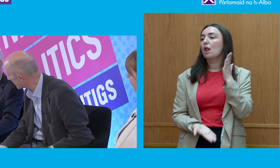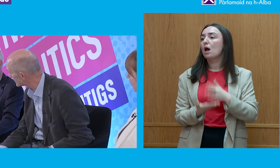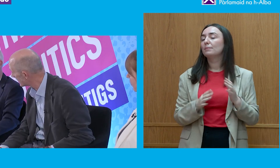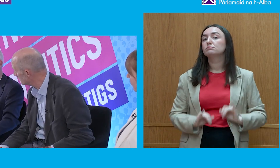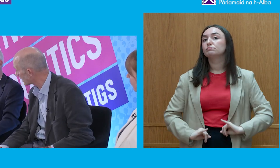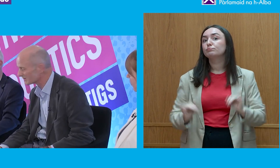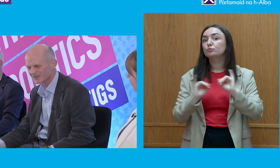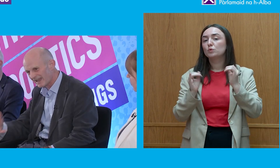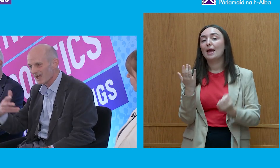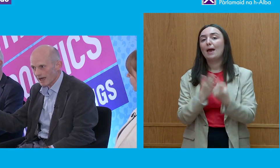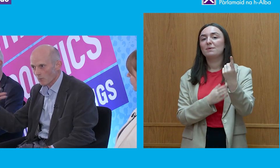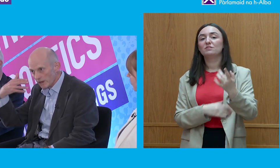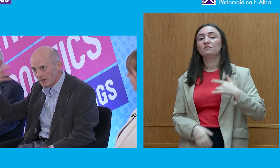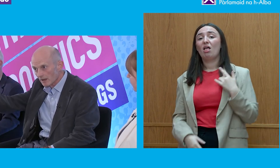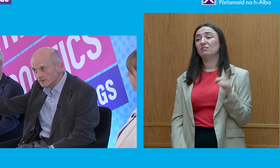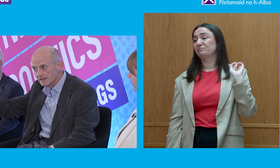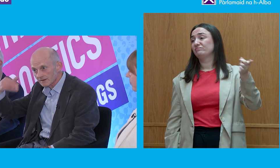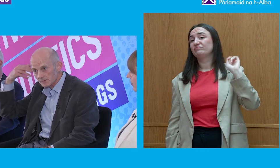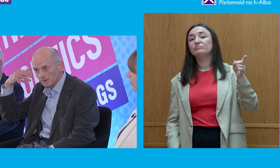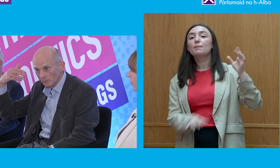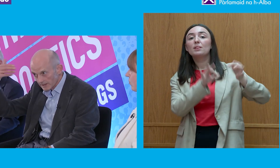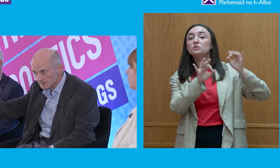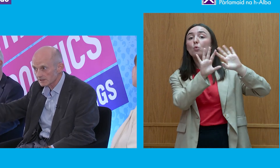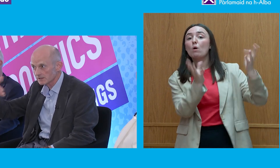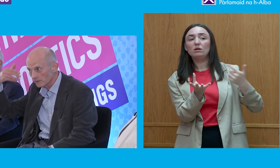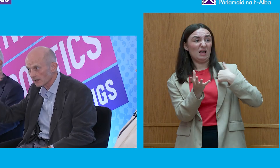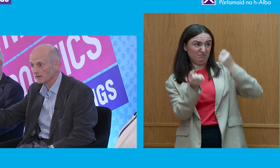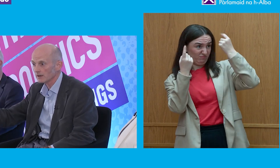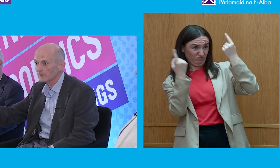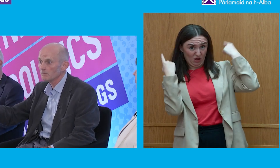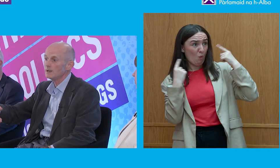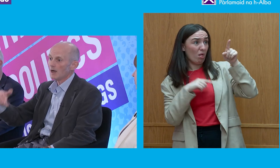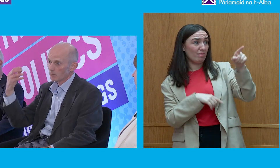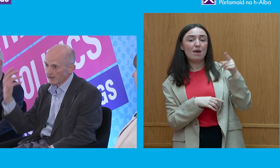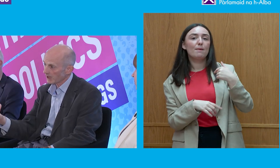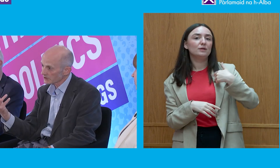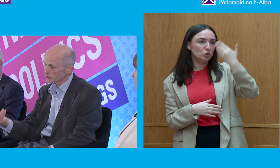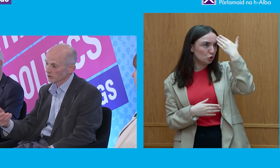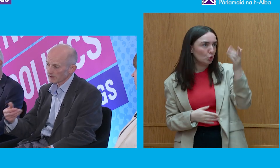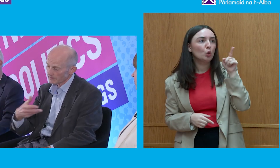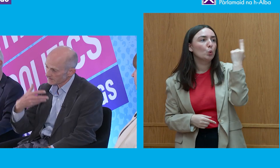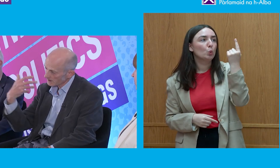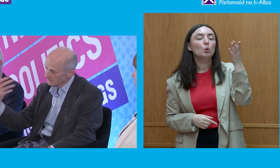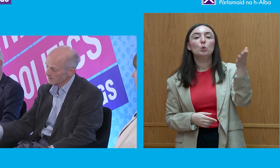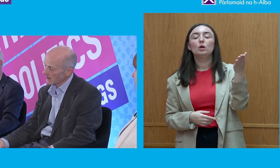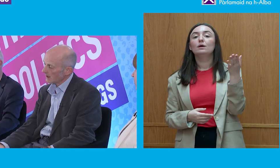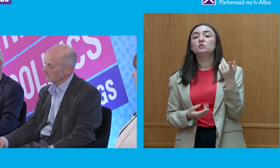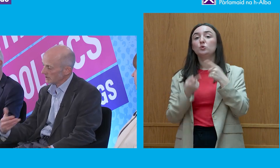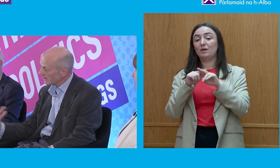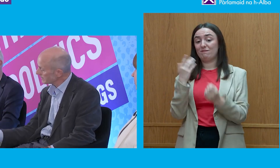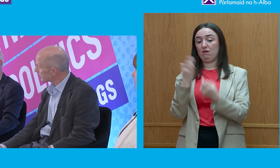everybody with that same brush because we don't understand these people, we don't see them, we don't know them and we hear a story that is